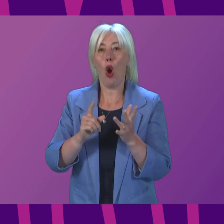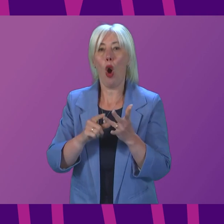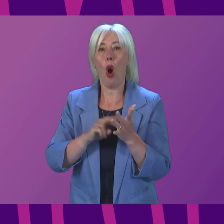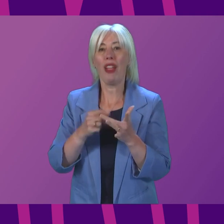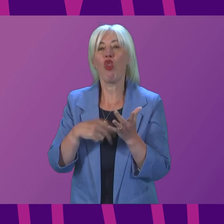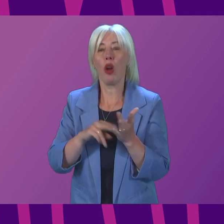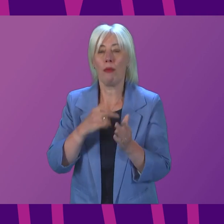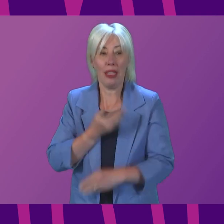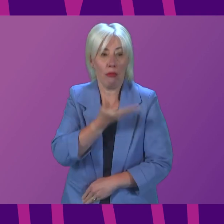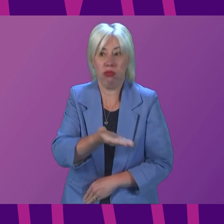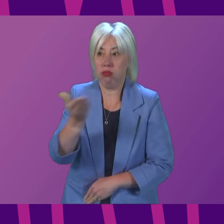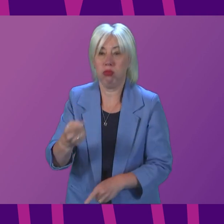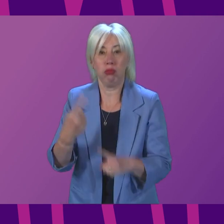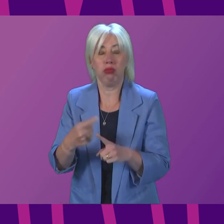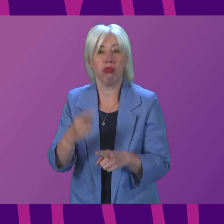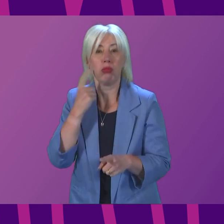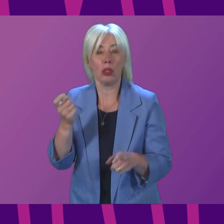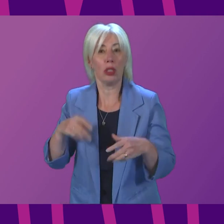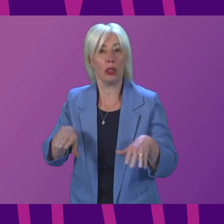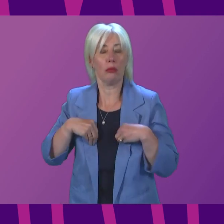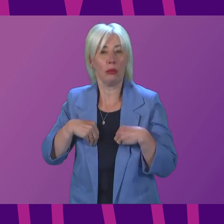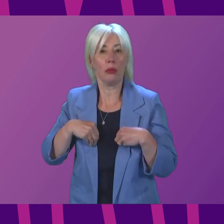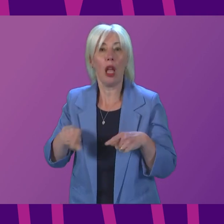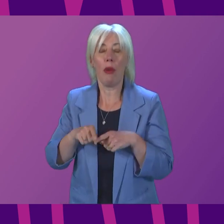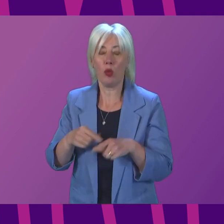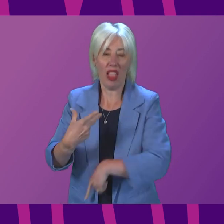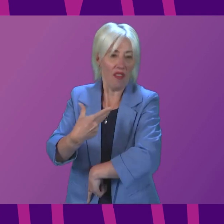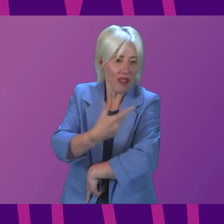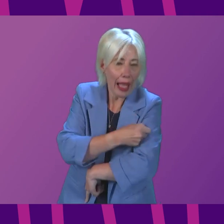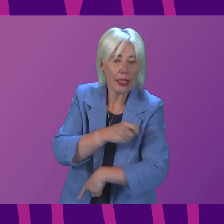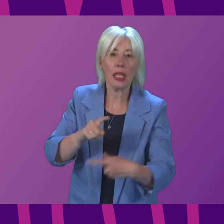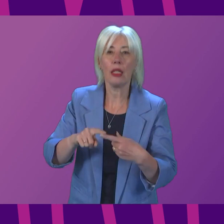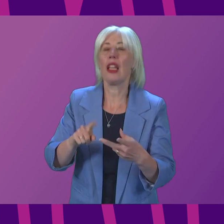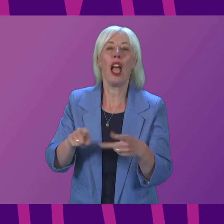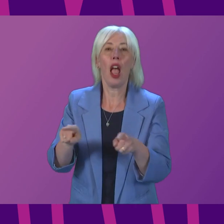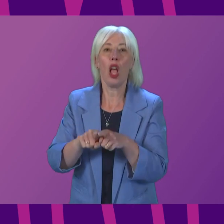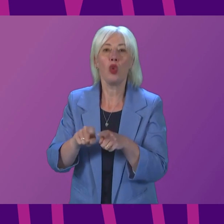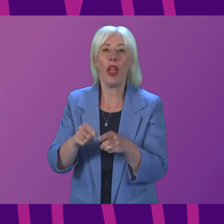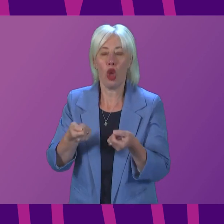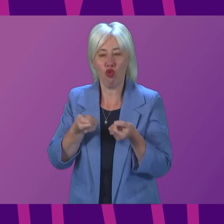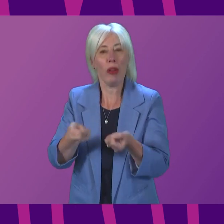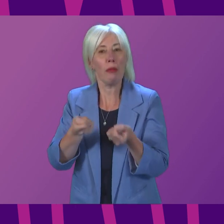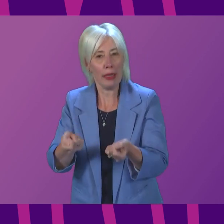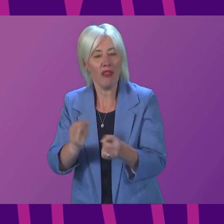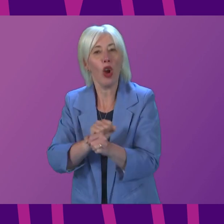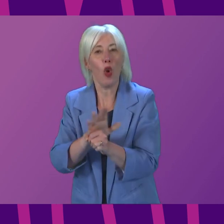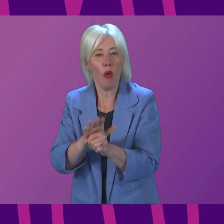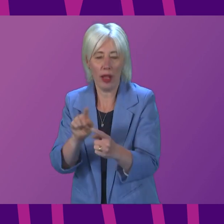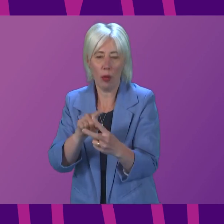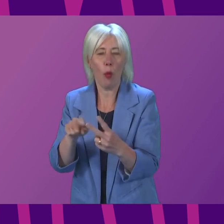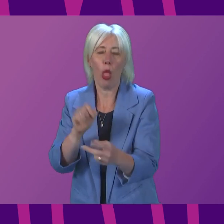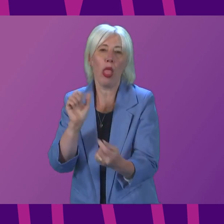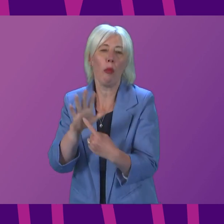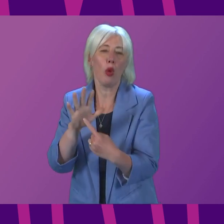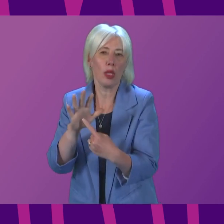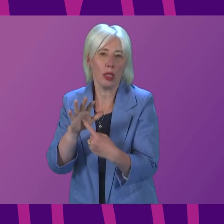pose challenges. However, protection from vaccines and also the increasing availability of effective Covid treatments are also important factors.